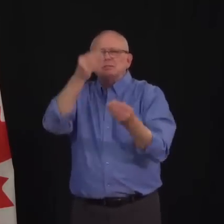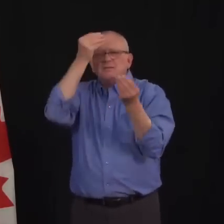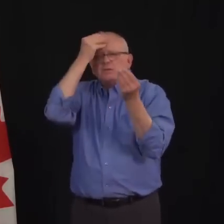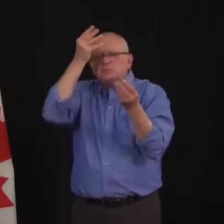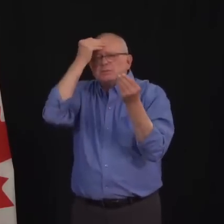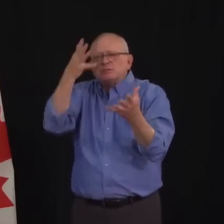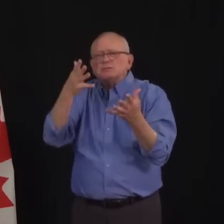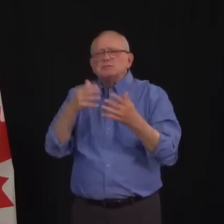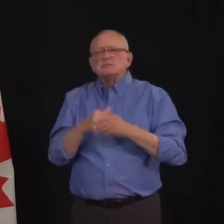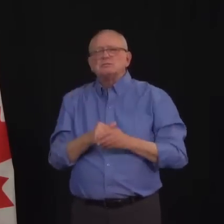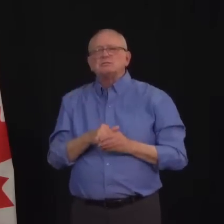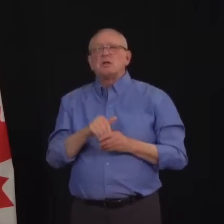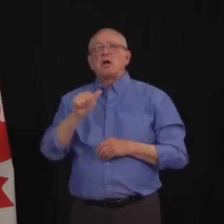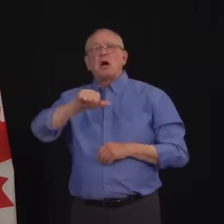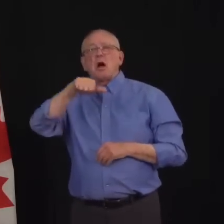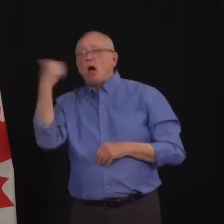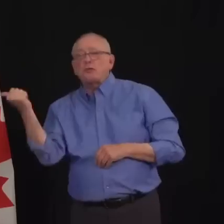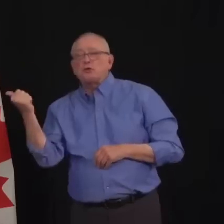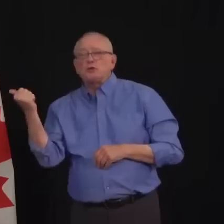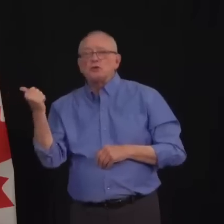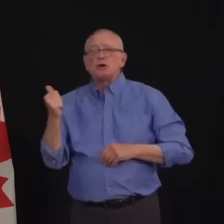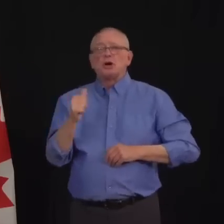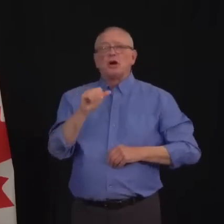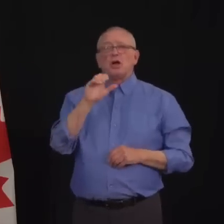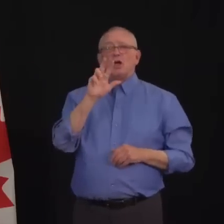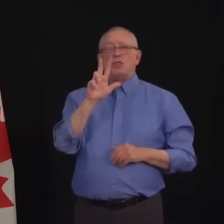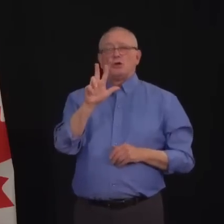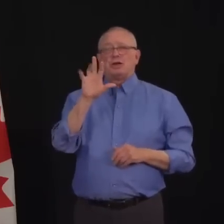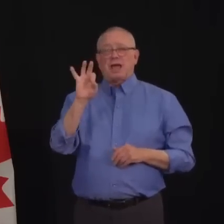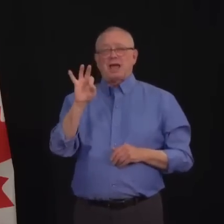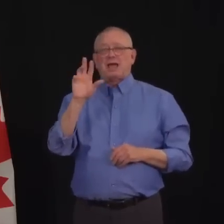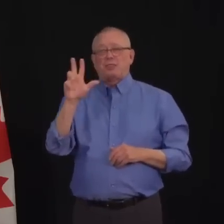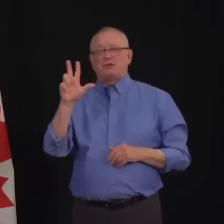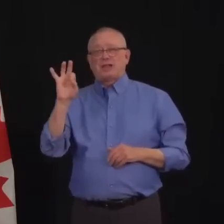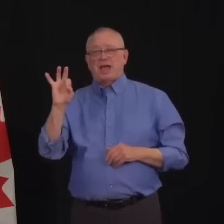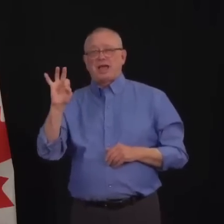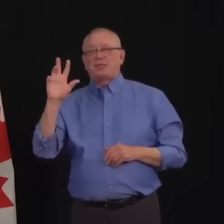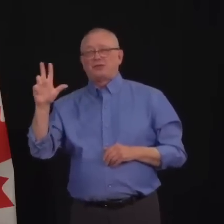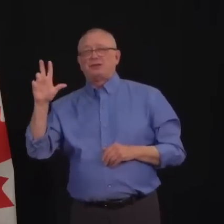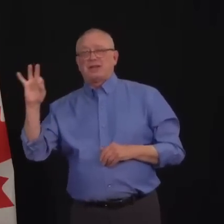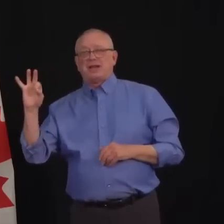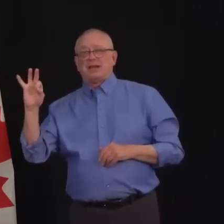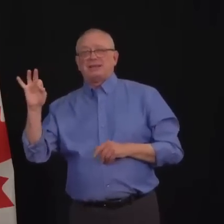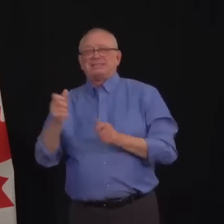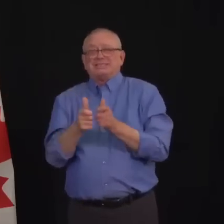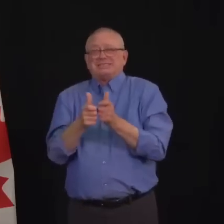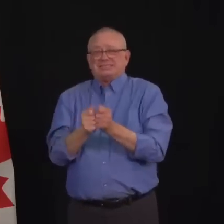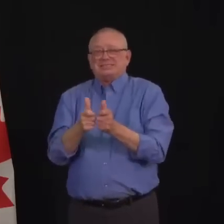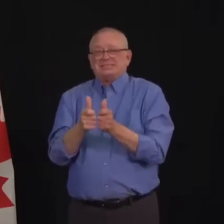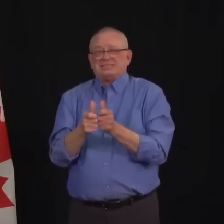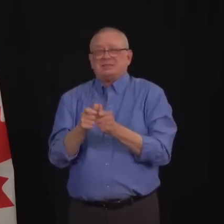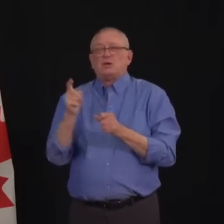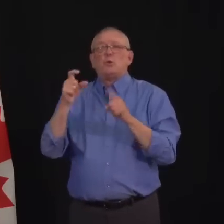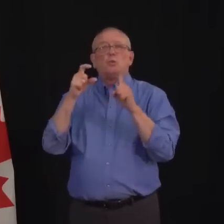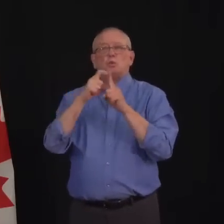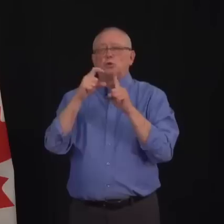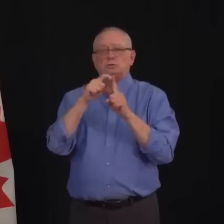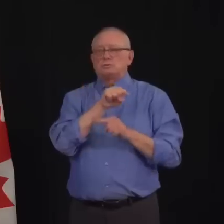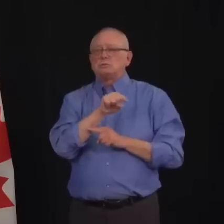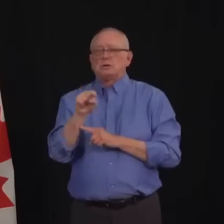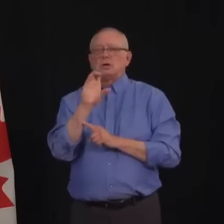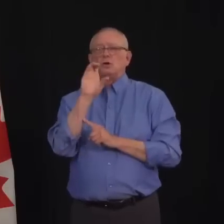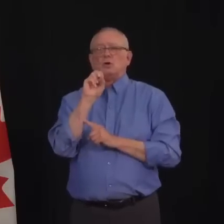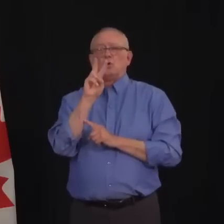393939. If you are feeling overwhelmed, you can also call the Mental Health Helpline